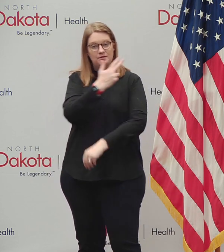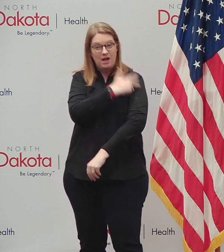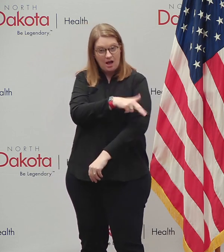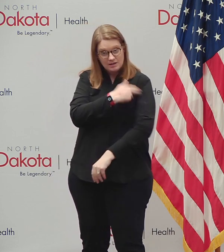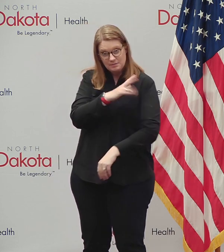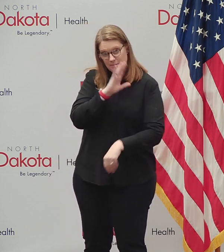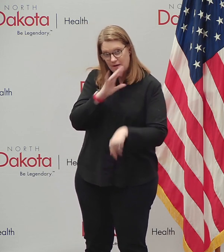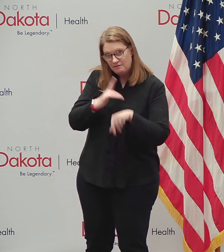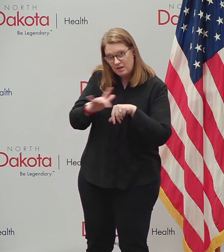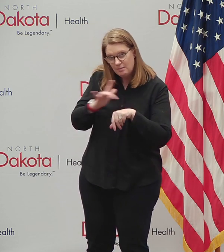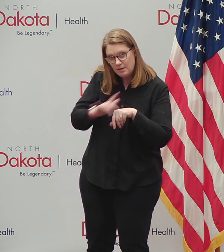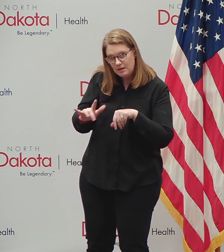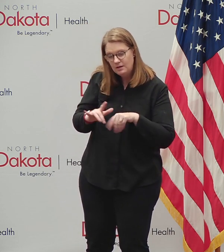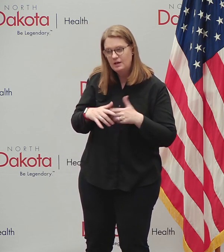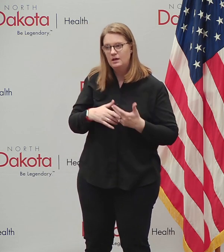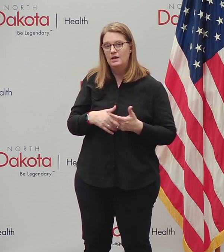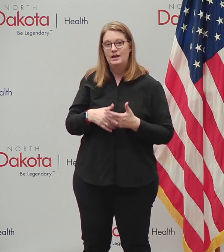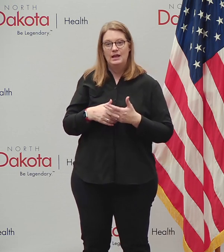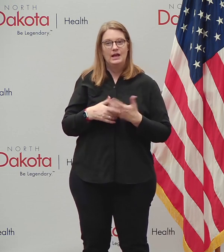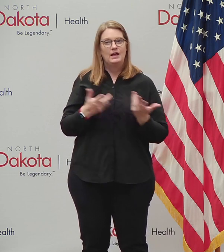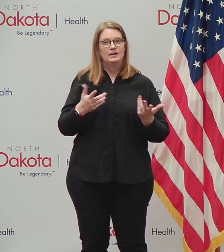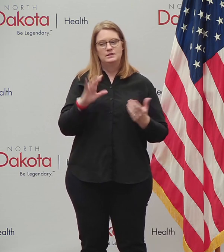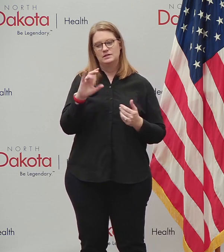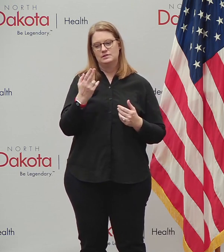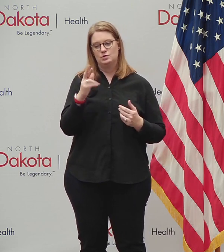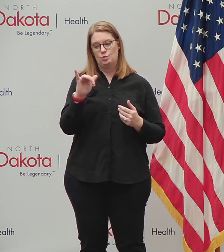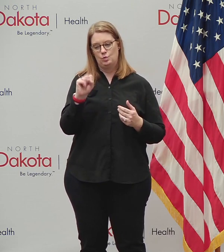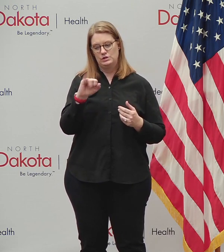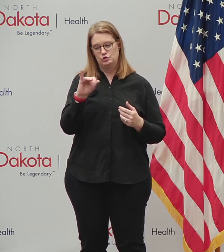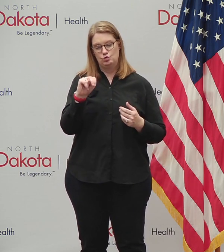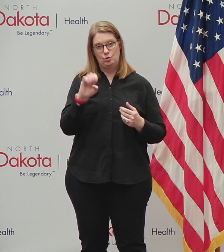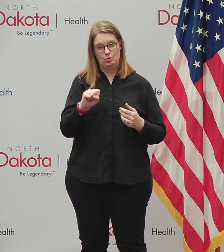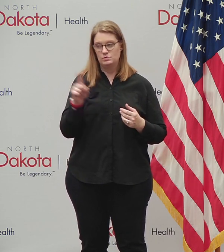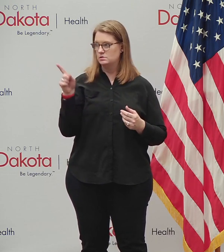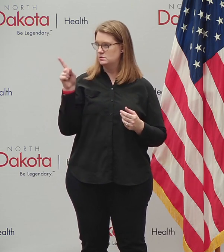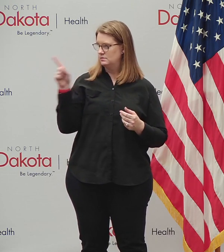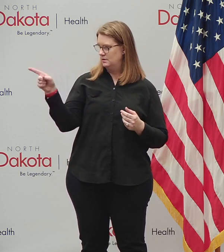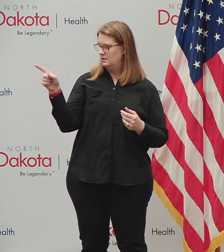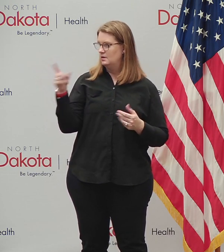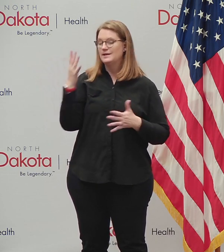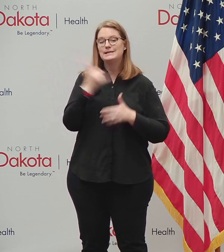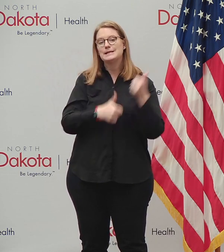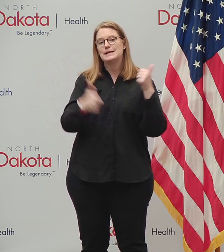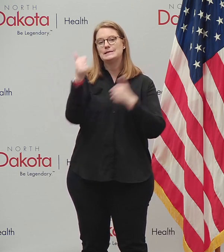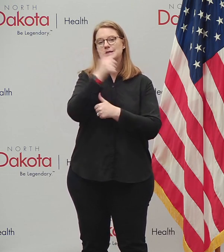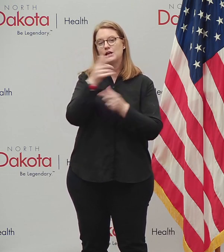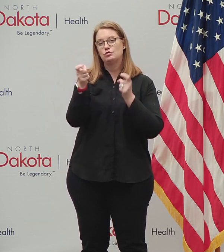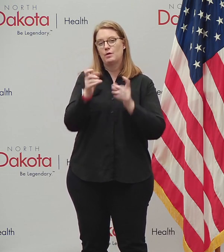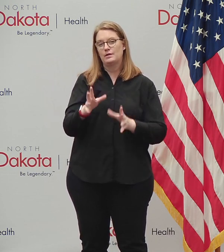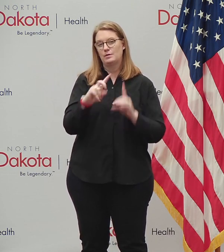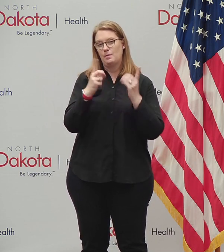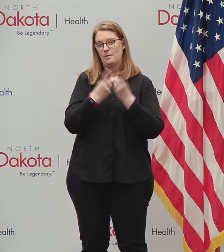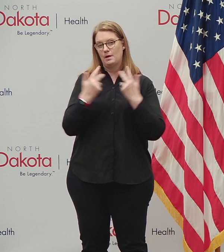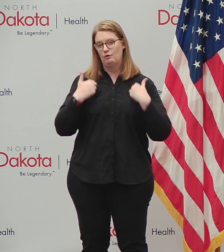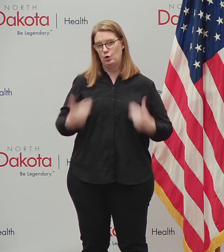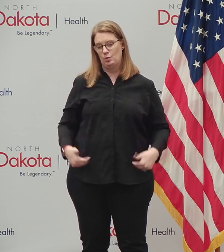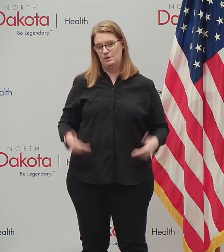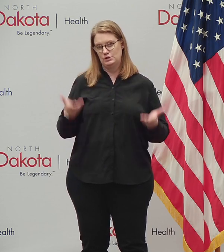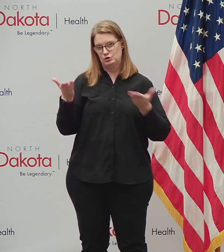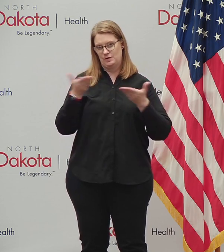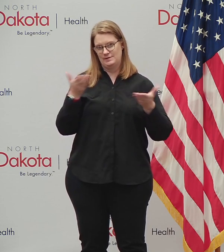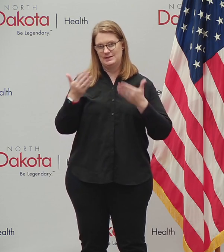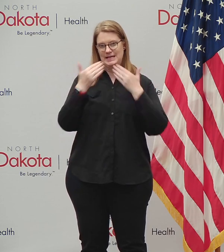And, and, here to do that, of course, is Chris Jones, uh, who is the, uh, executive director of our Department of Human Services.